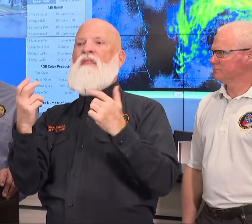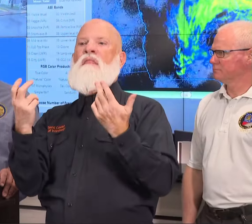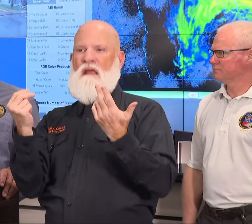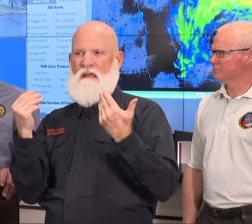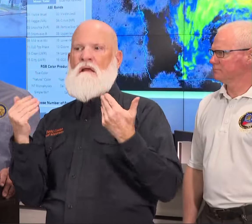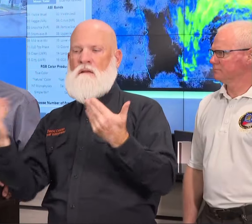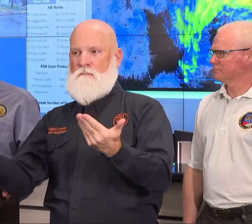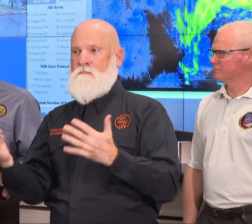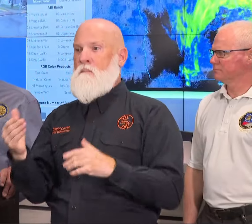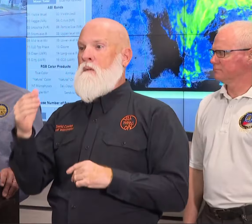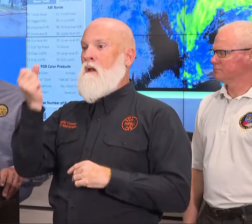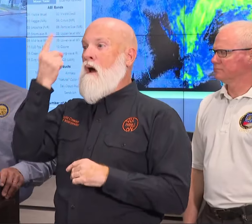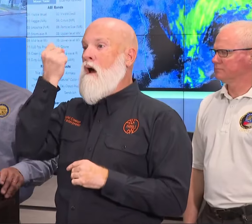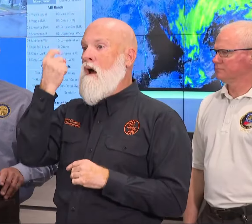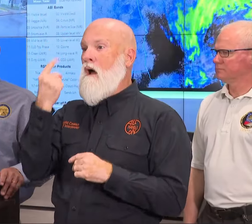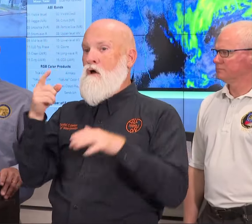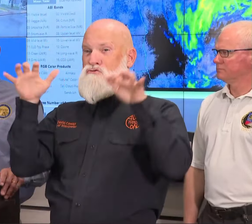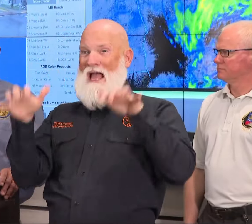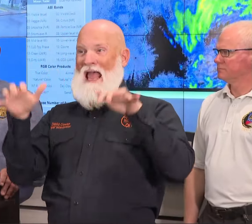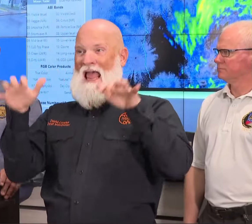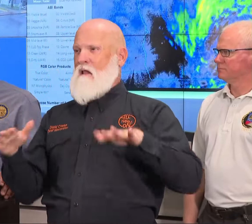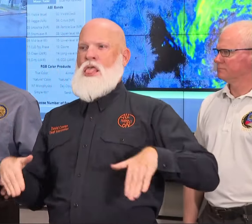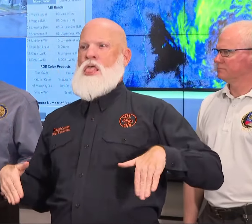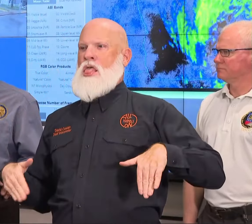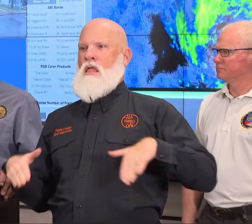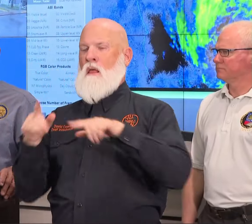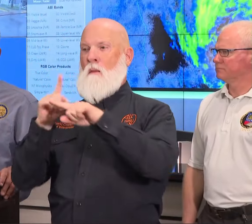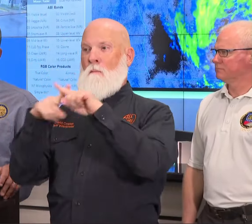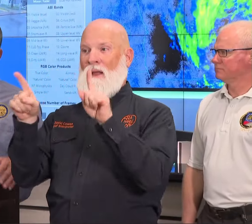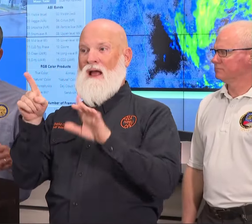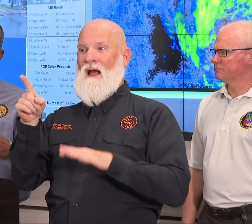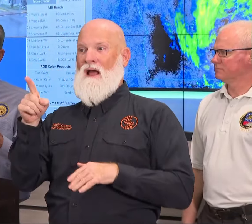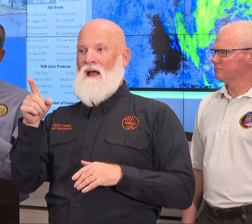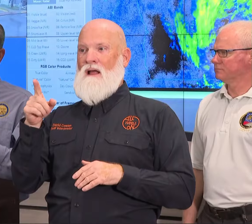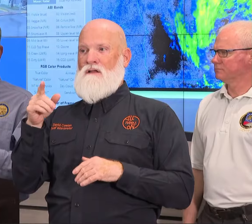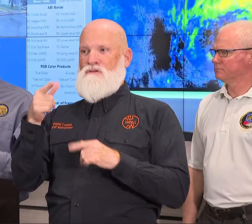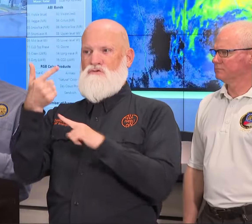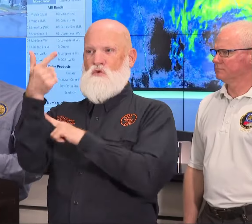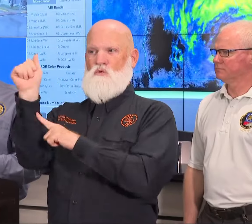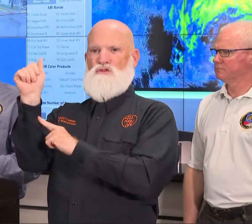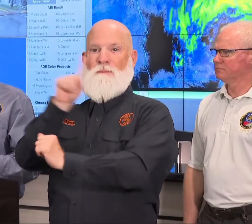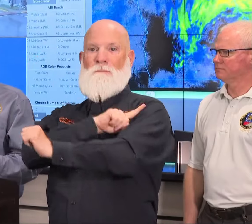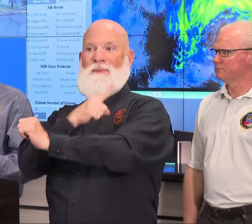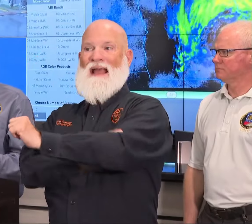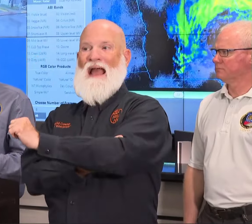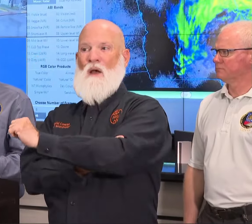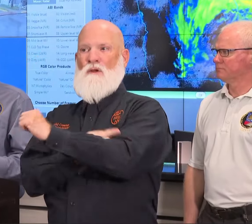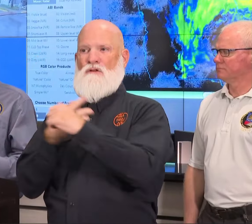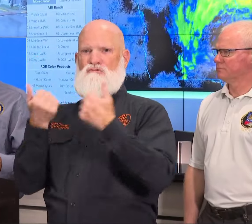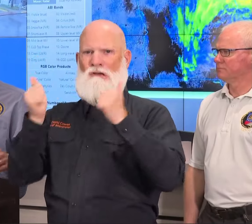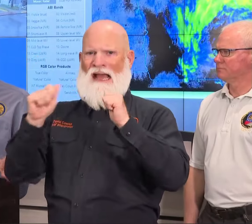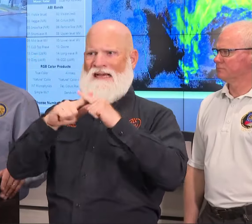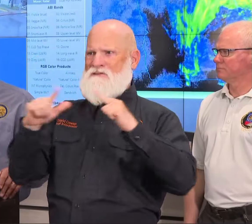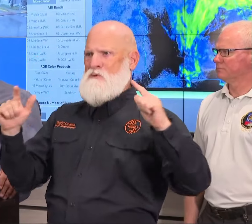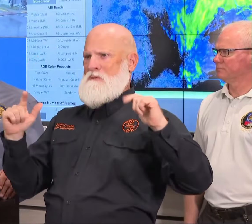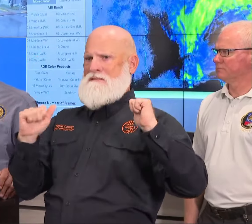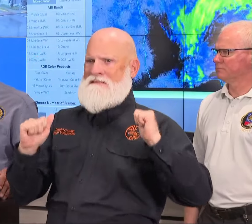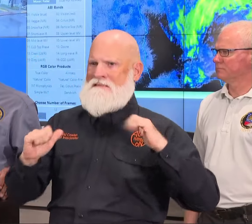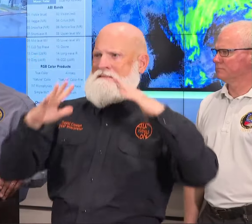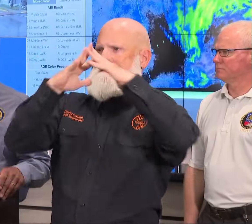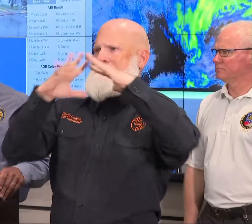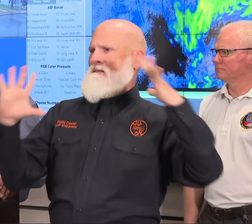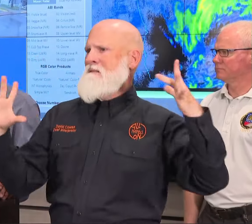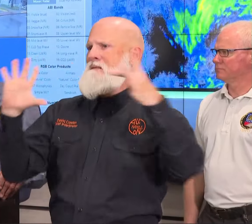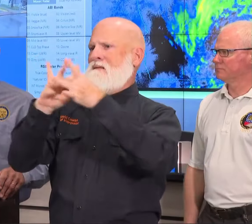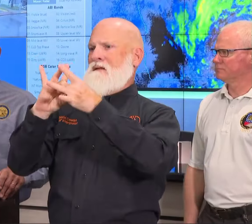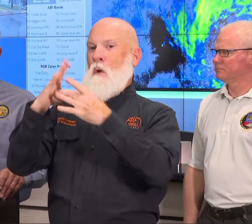bands right there. mean, there's power crews out that are working. If the winds get too high, they can't work in that environment